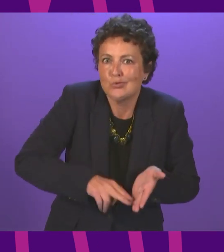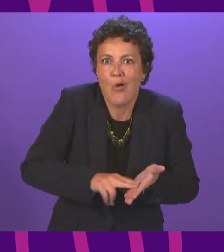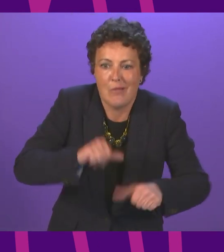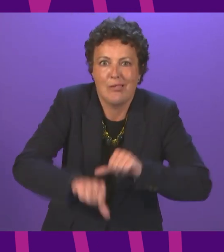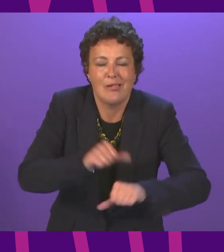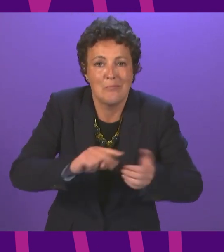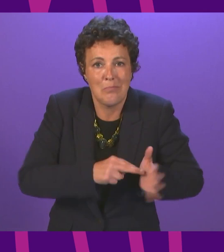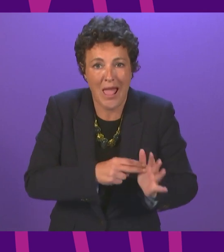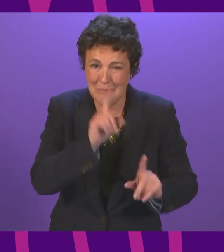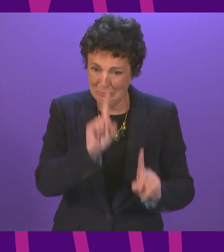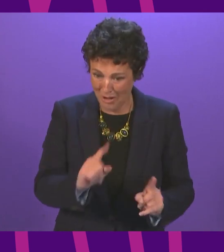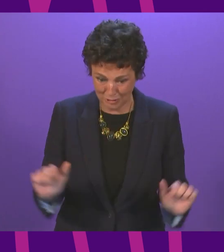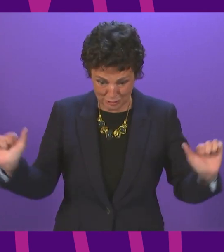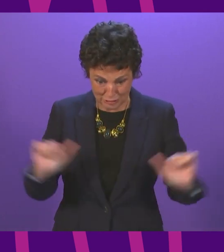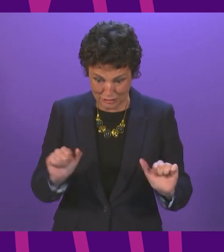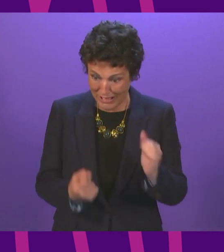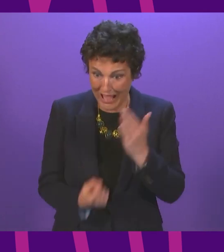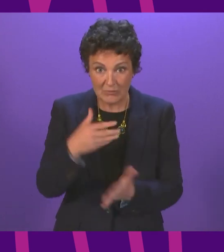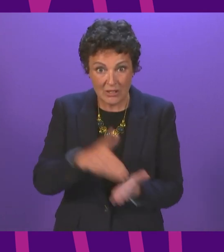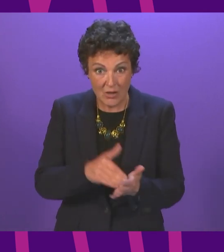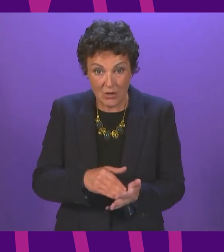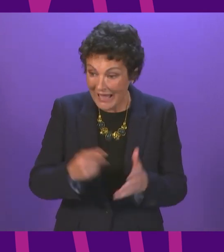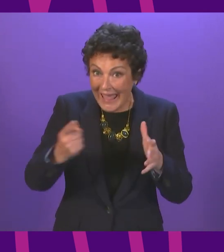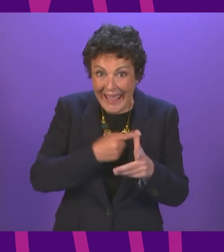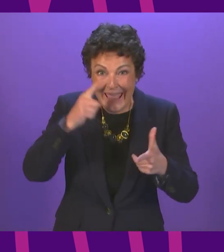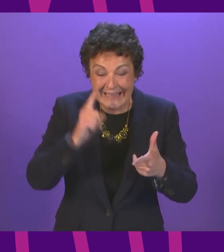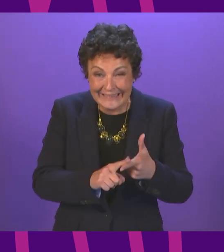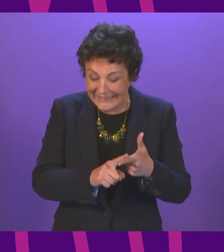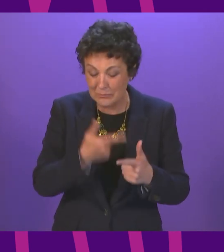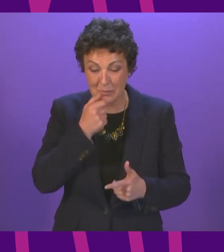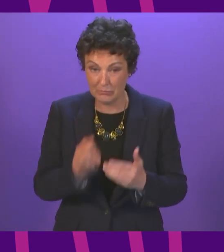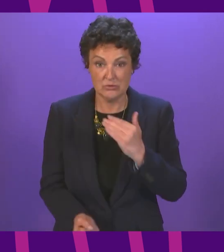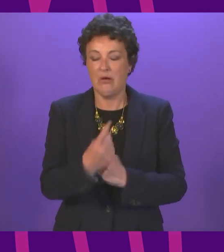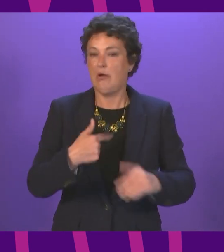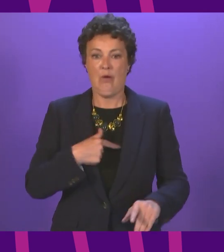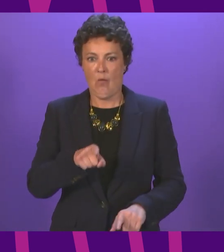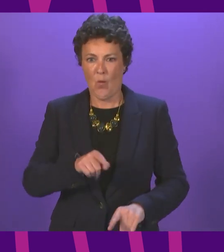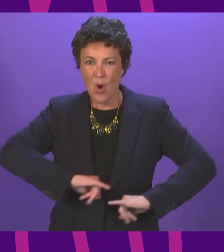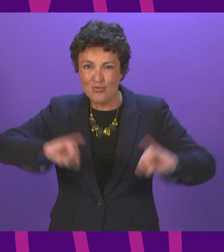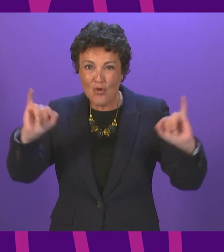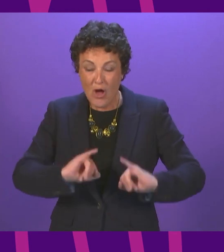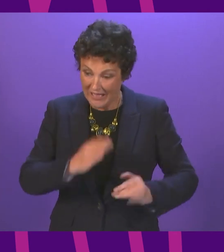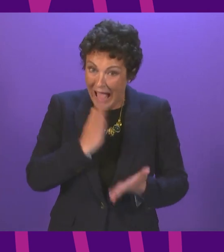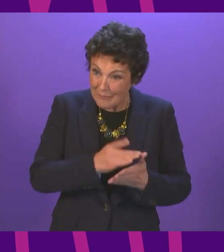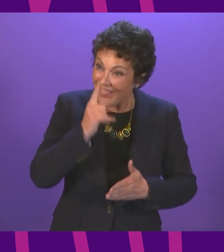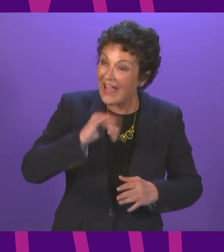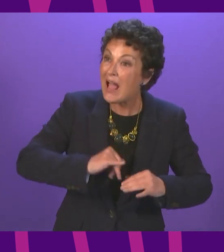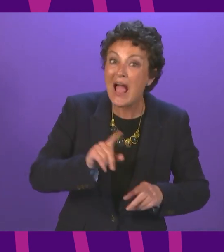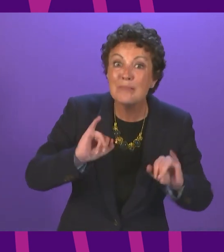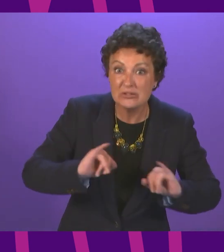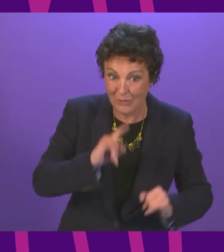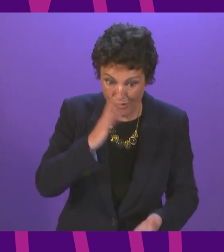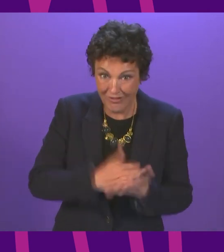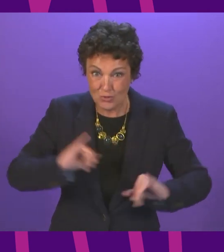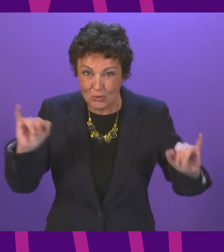Consultants in A&E are seeing more people with more chronic and undiagnosed conditions presenting as emergencies. They warn that medical